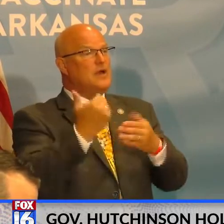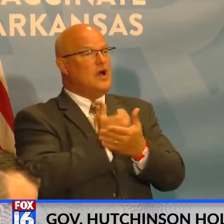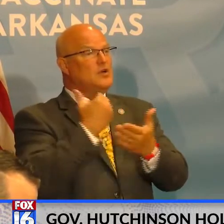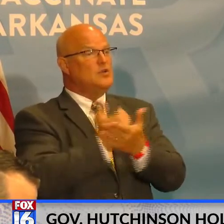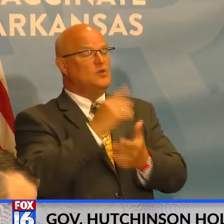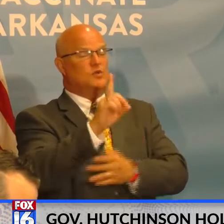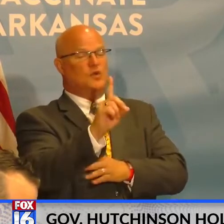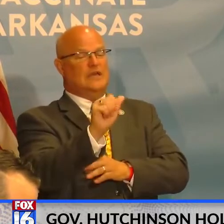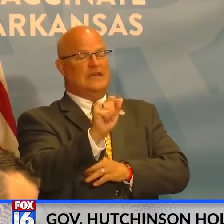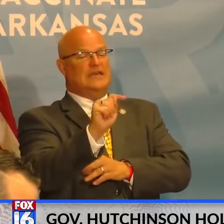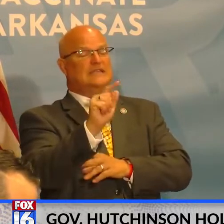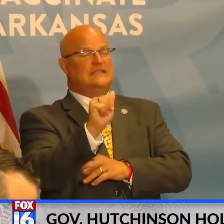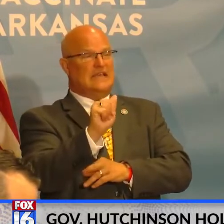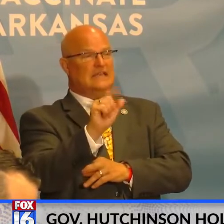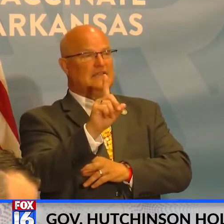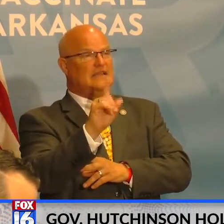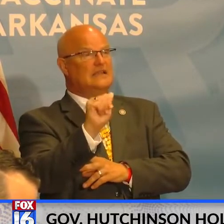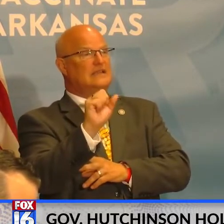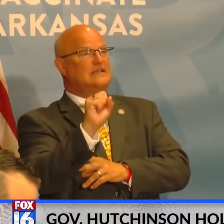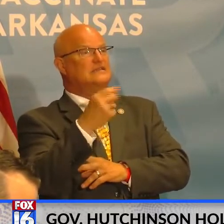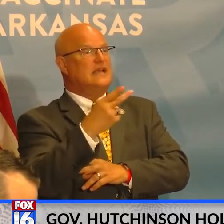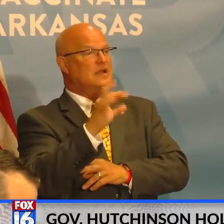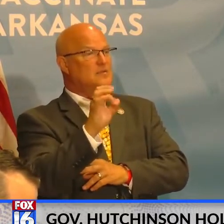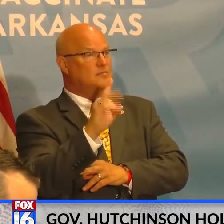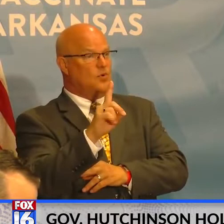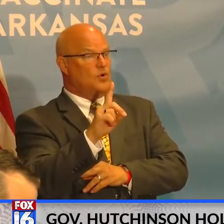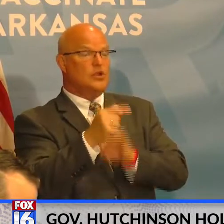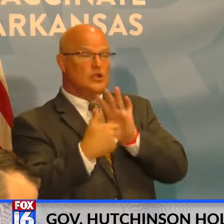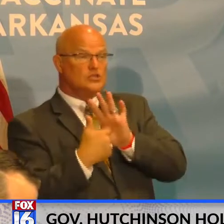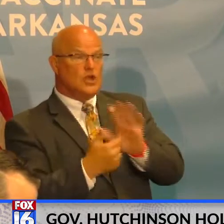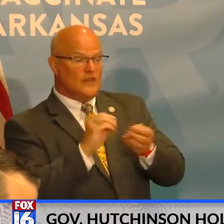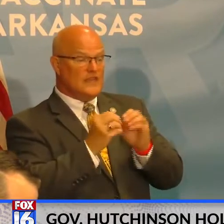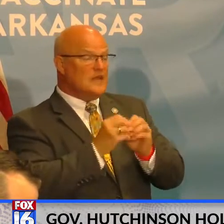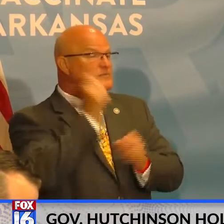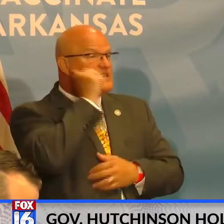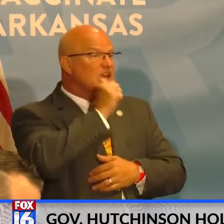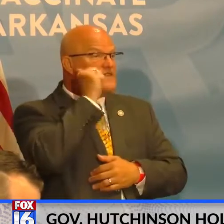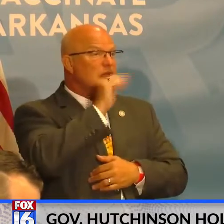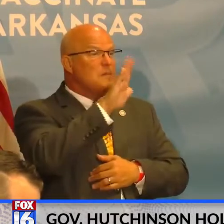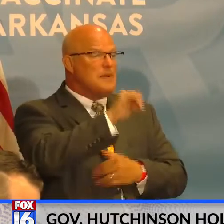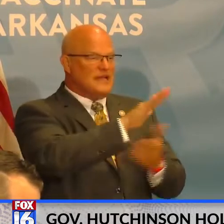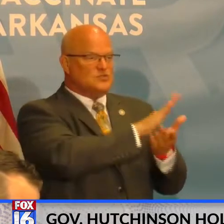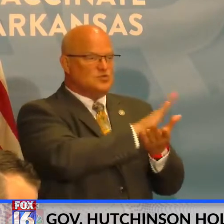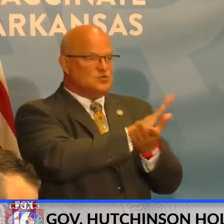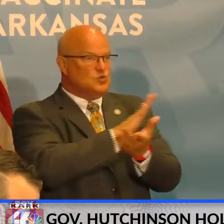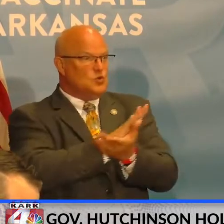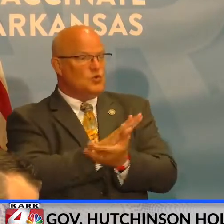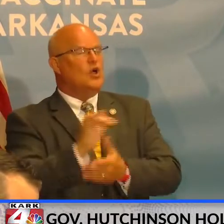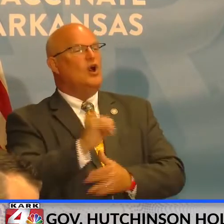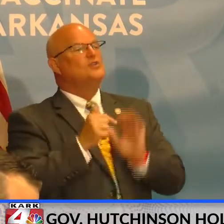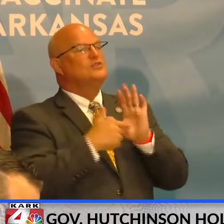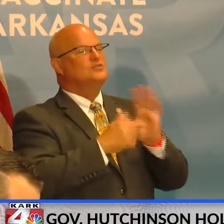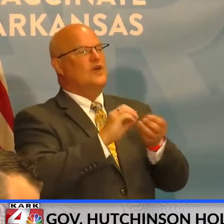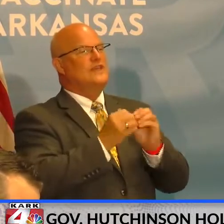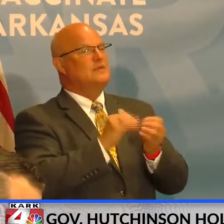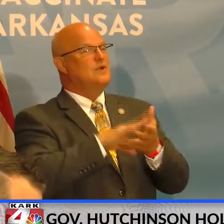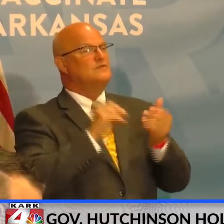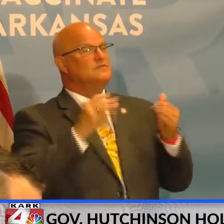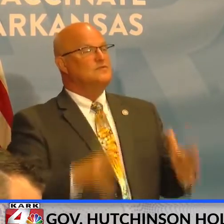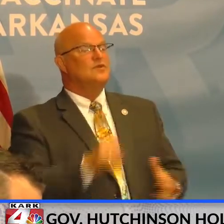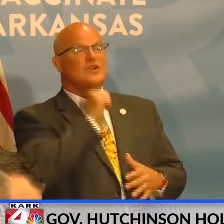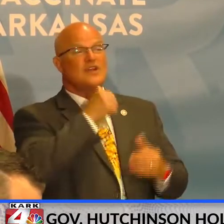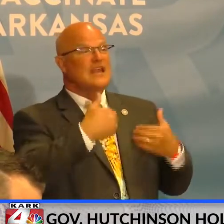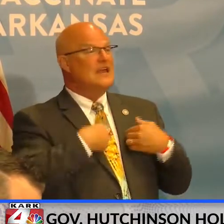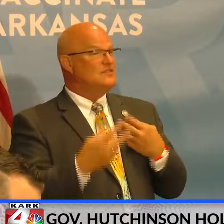dashboard that not only shows their numbers each day by school. It also shows the number of students that are not